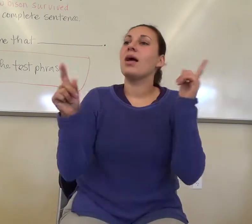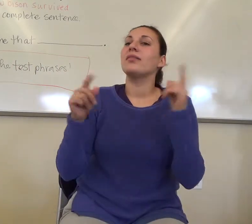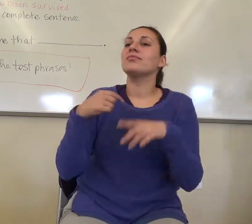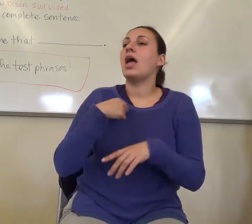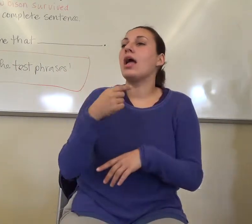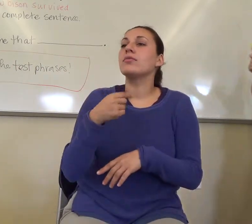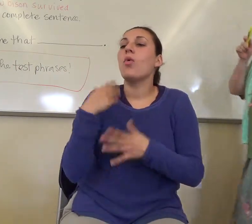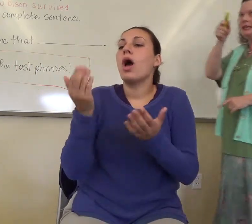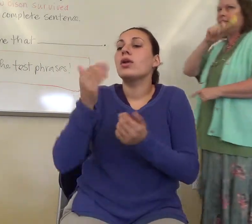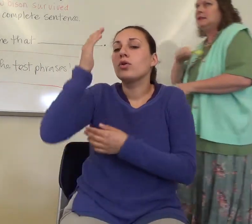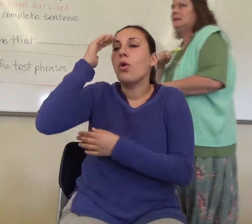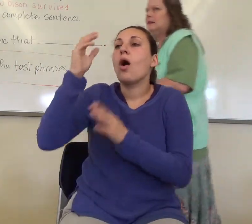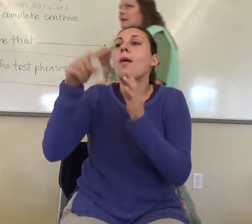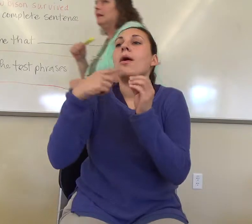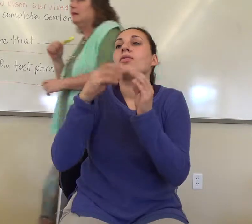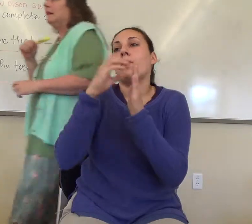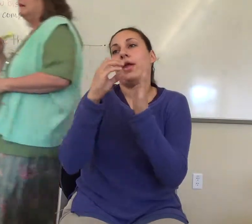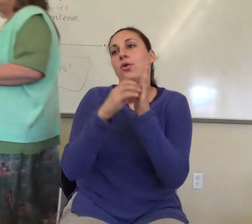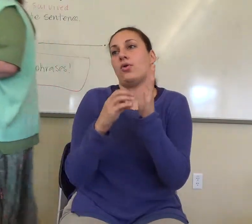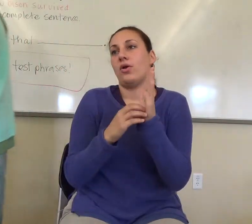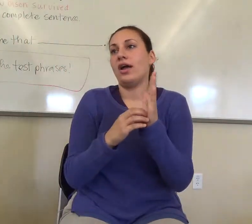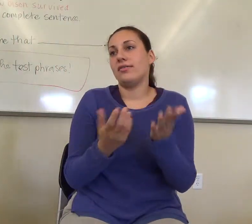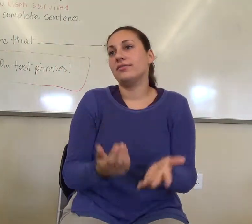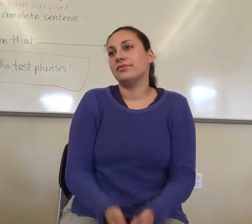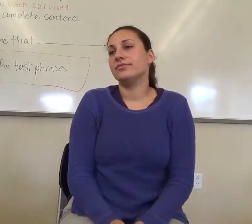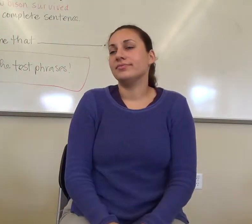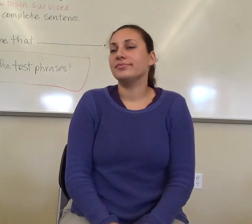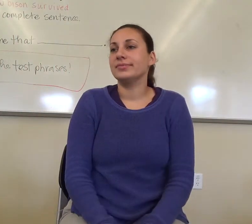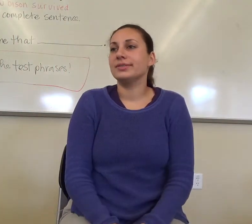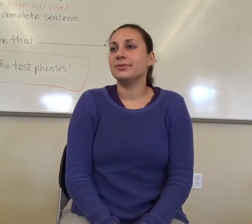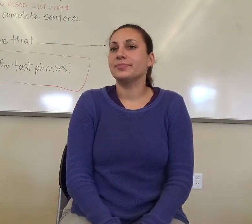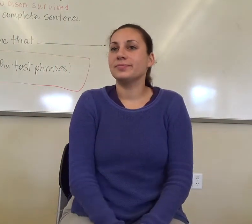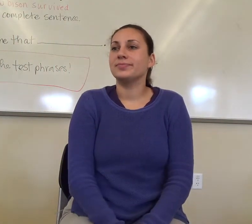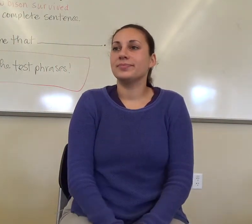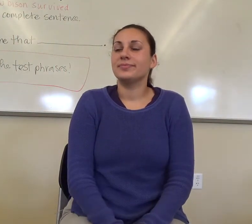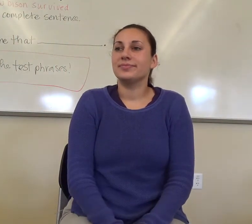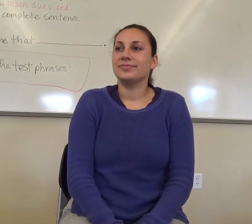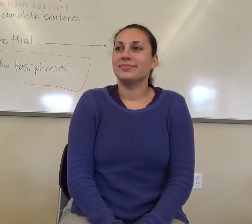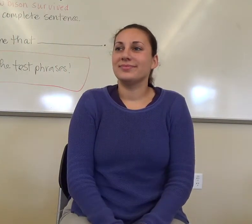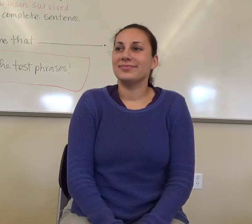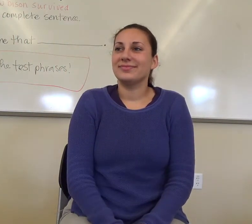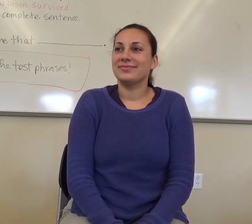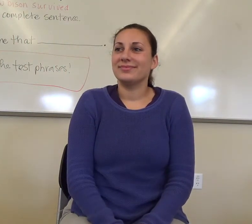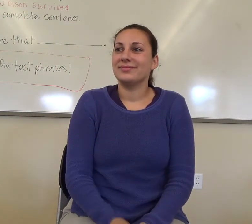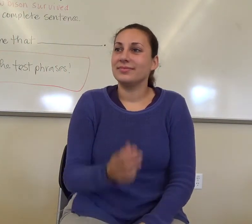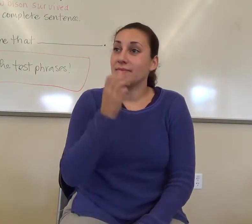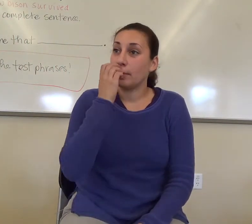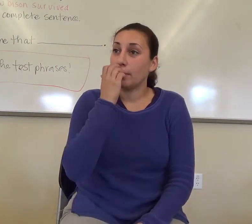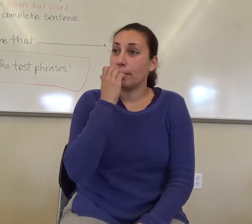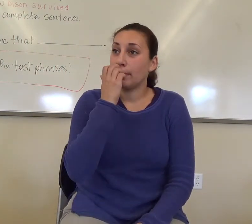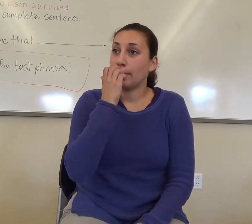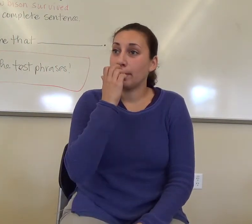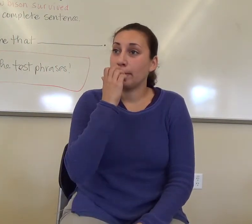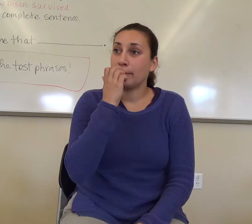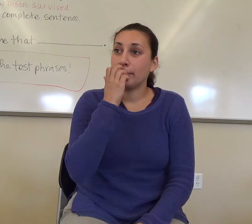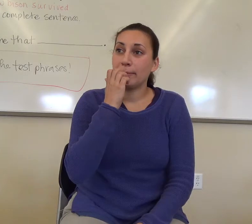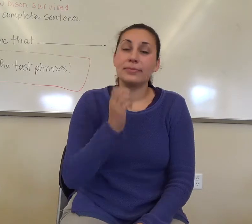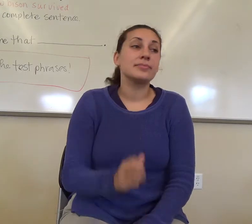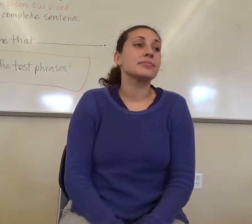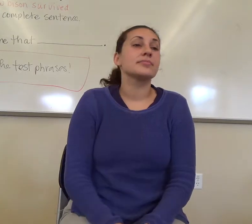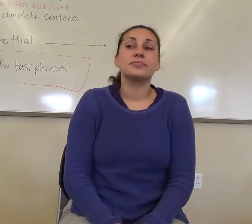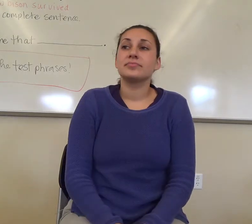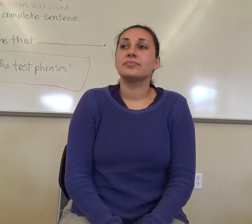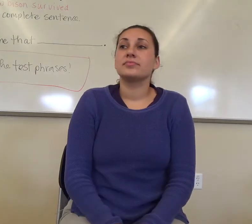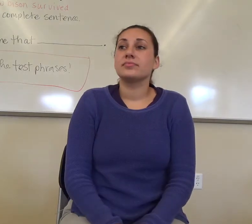what the paragraph says. Also, in the paragraph, it says laziness. Laziness. Yes. Good.